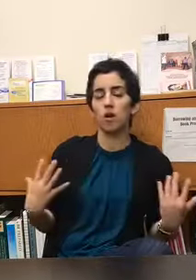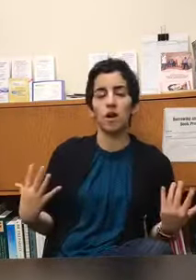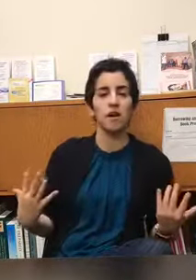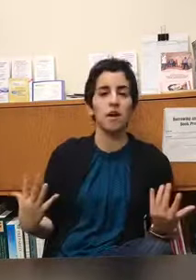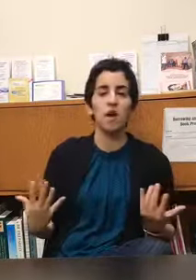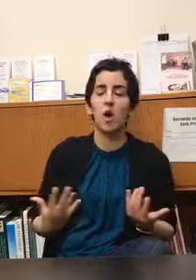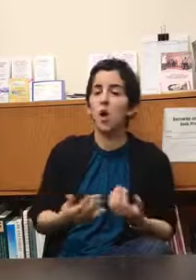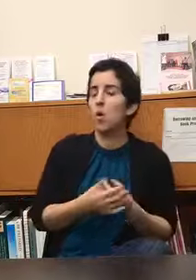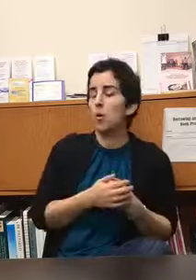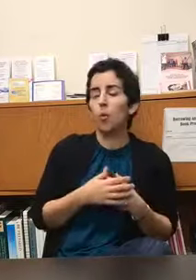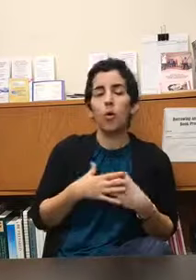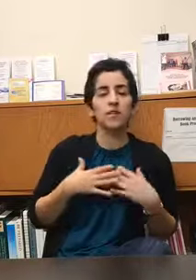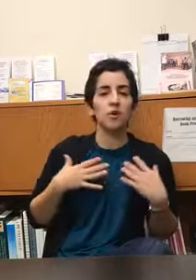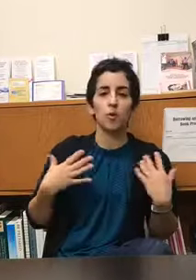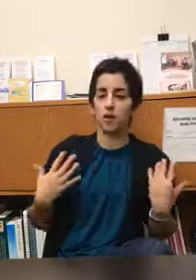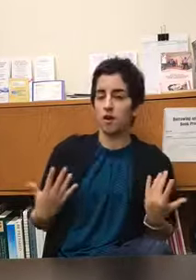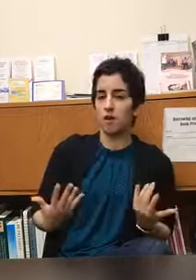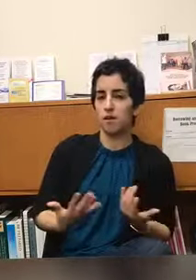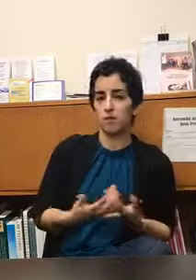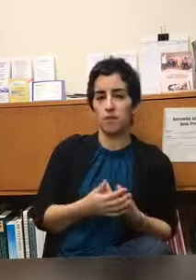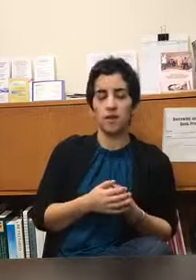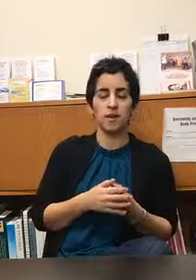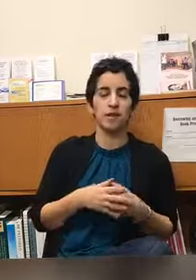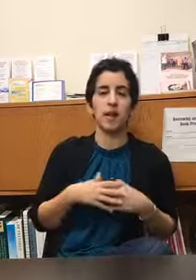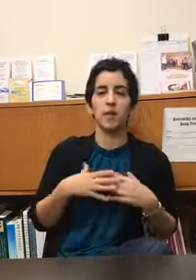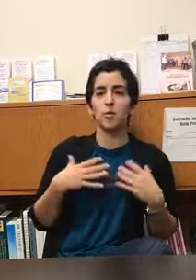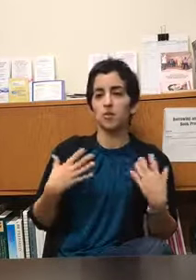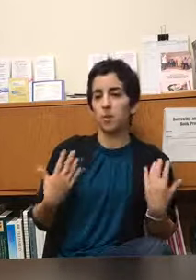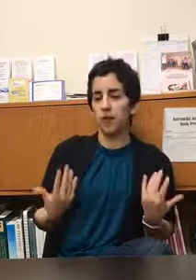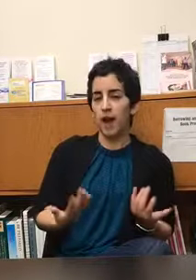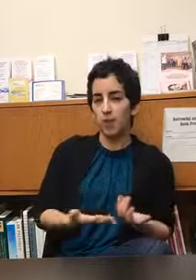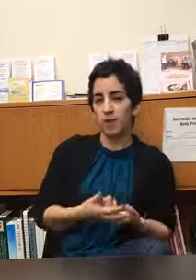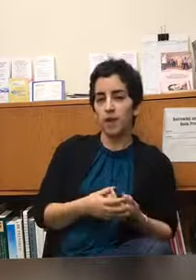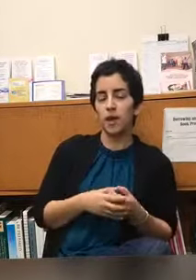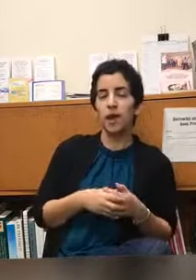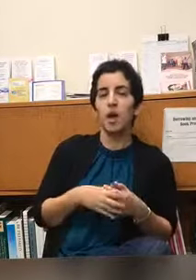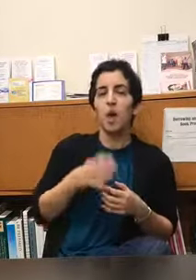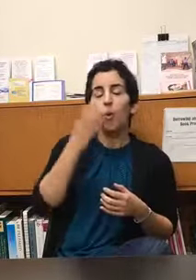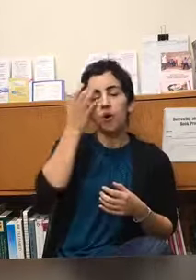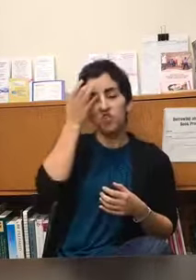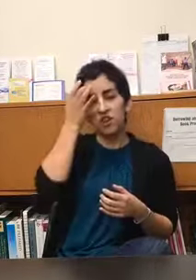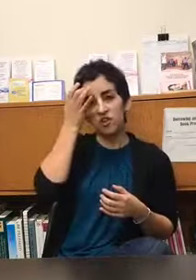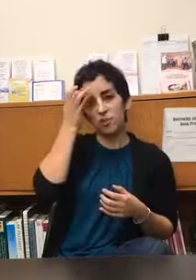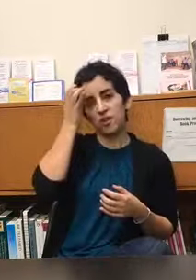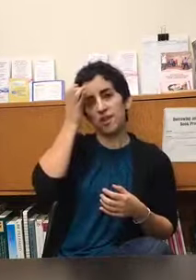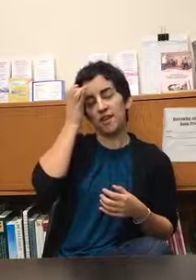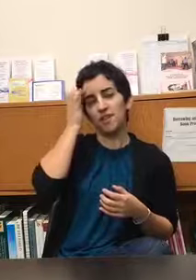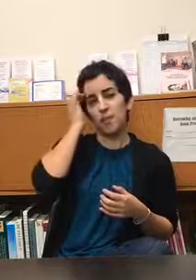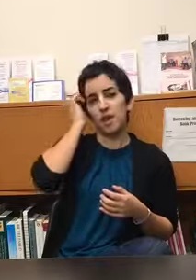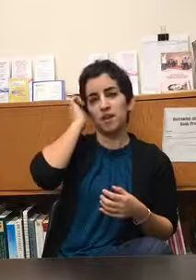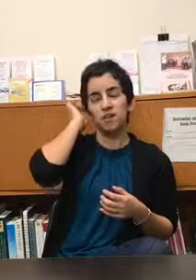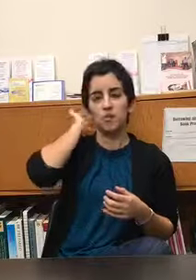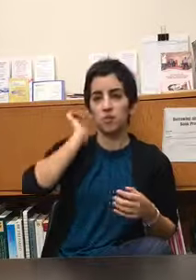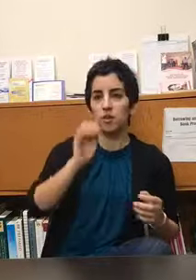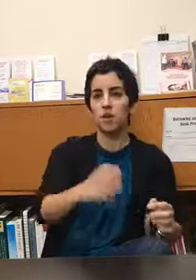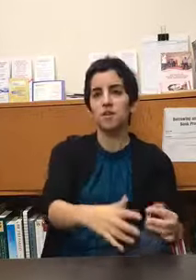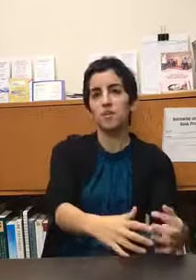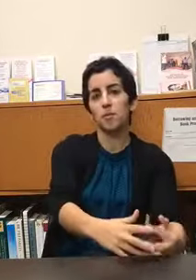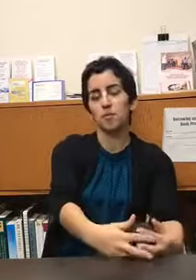on what's going on with the anxiety what's really happening what changes would they like to make so it's really deep and